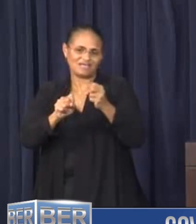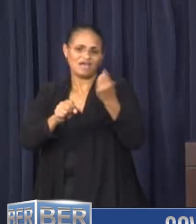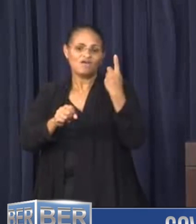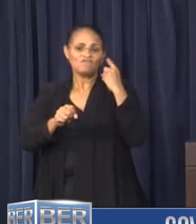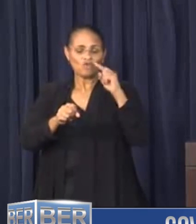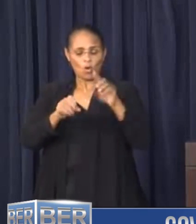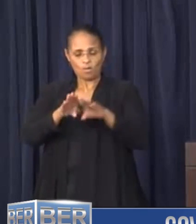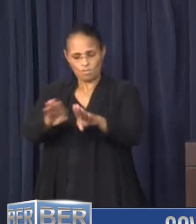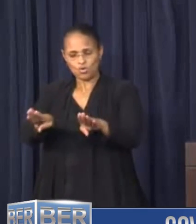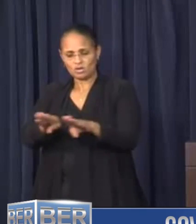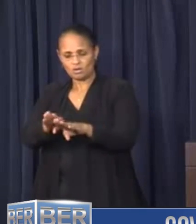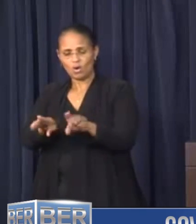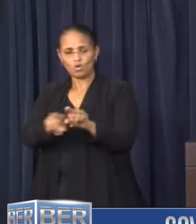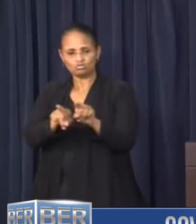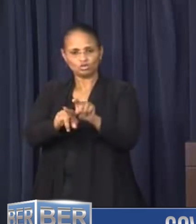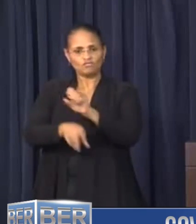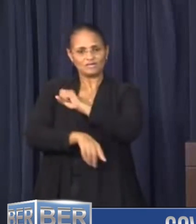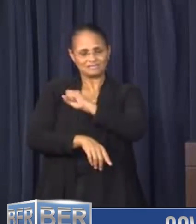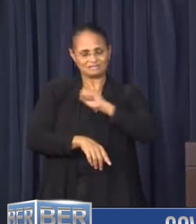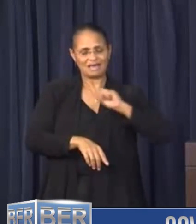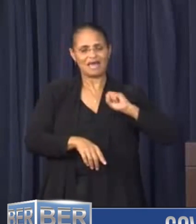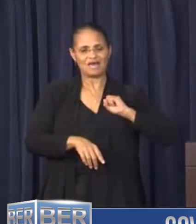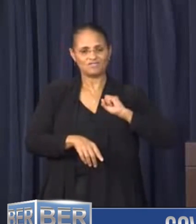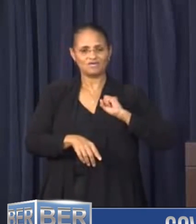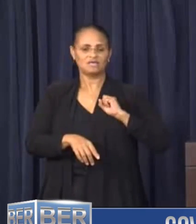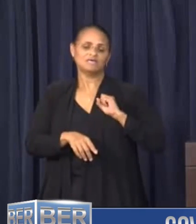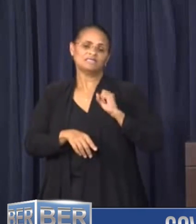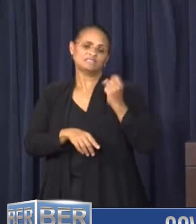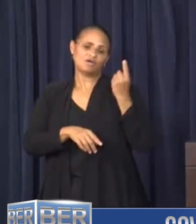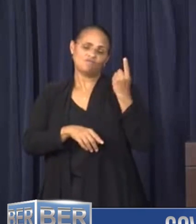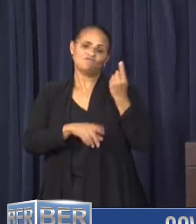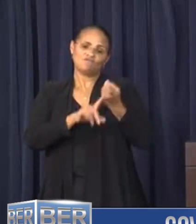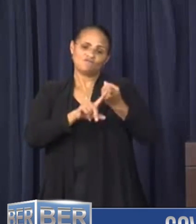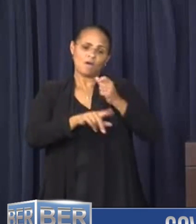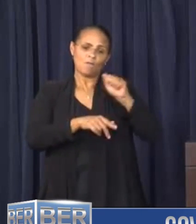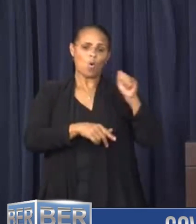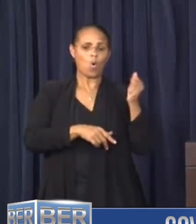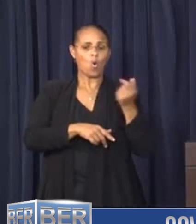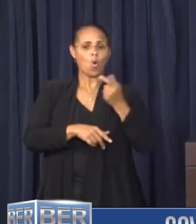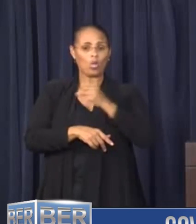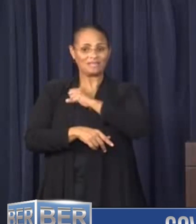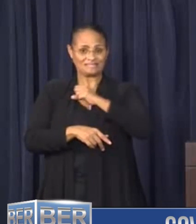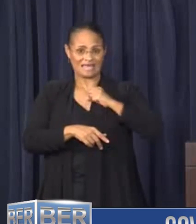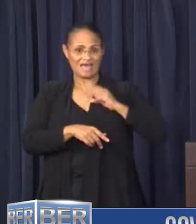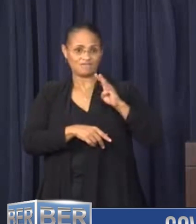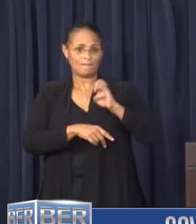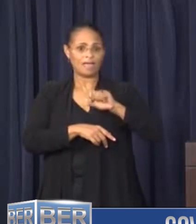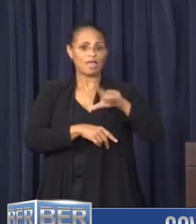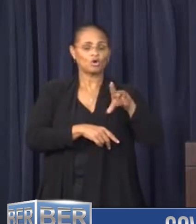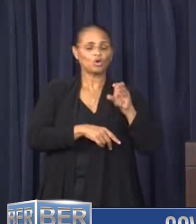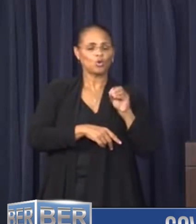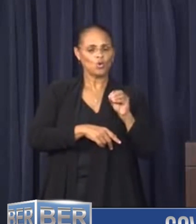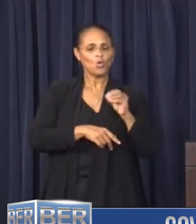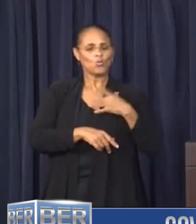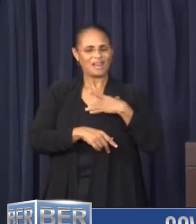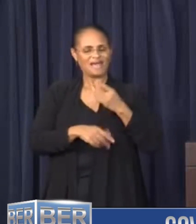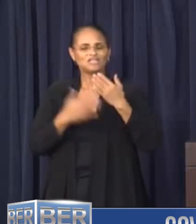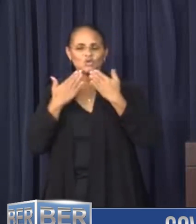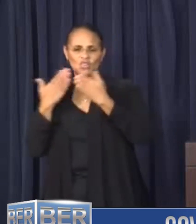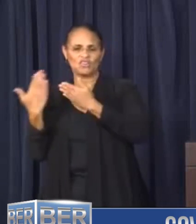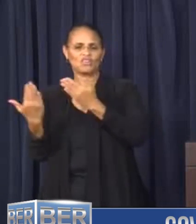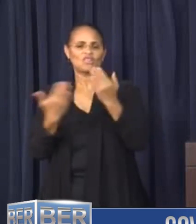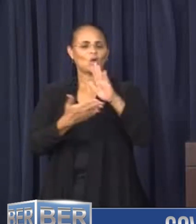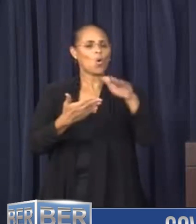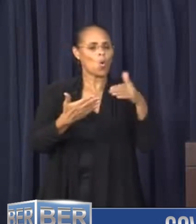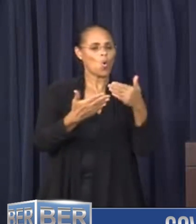residents and for our staff. On behalf of all of our staff at Belco, I would like to thank all those who have been instrumental in getting the work